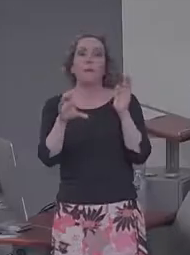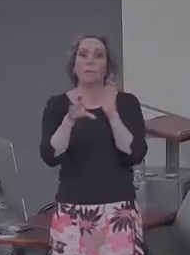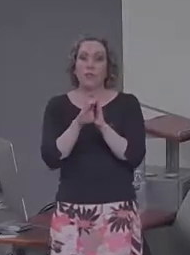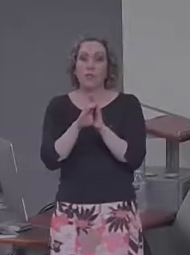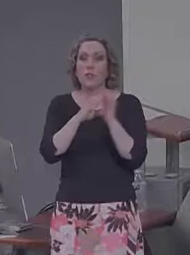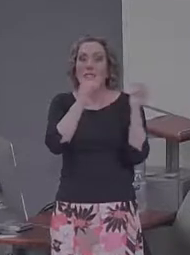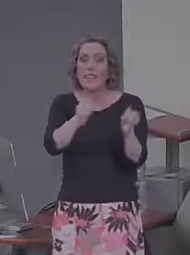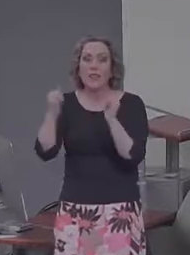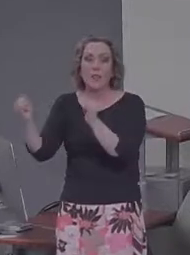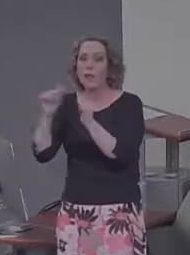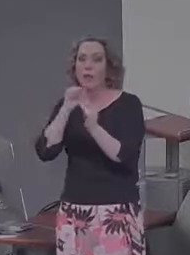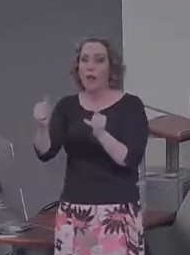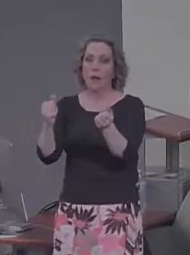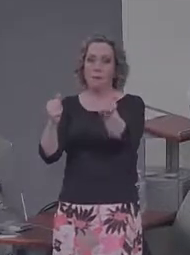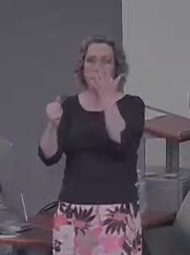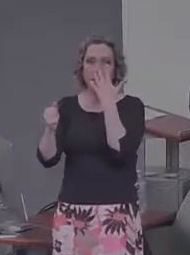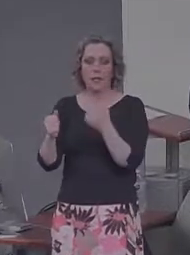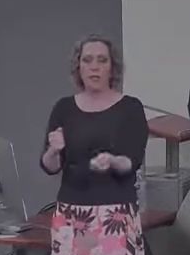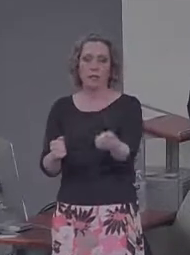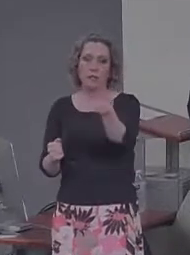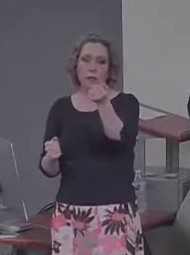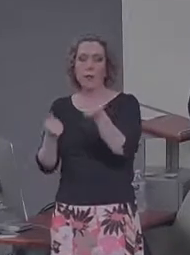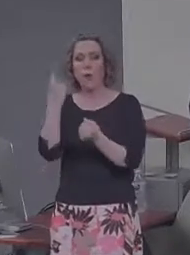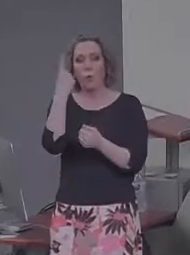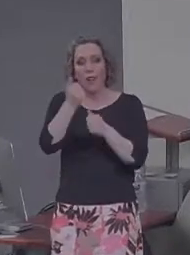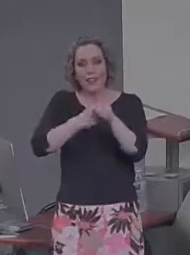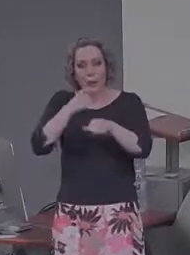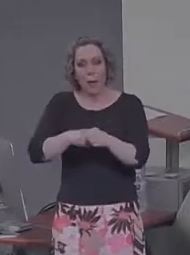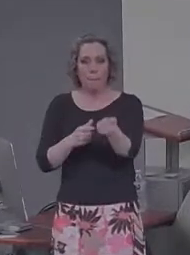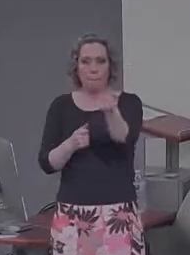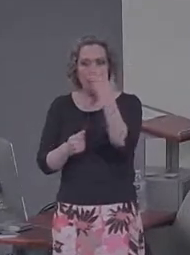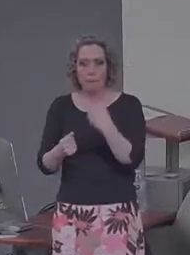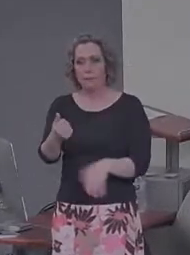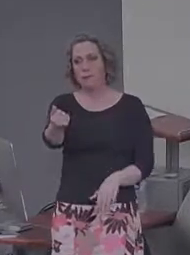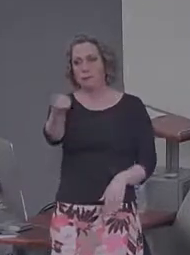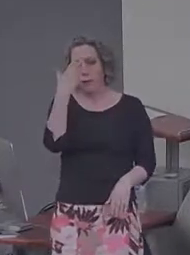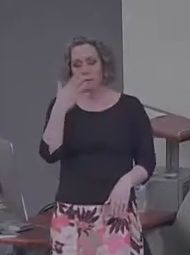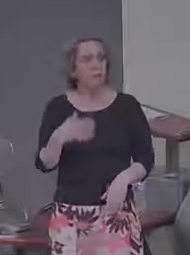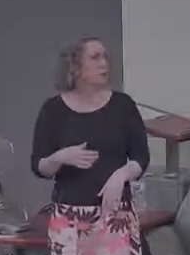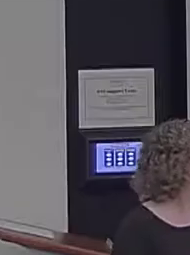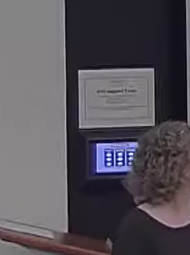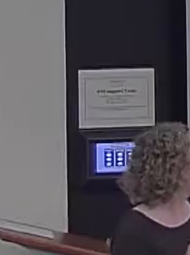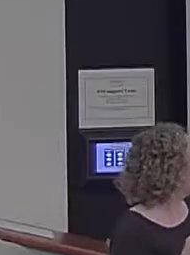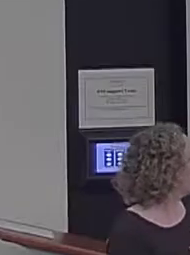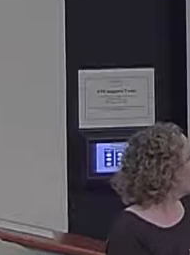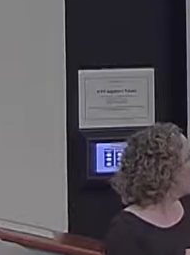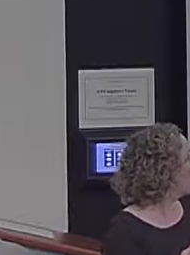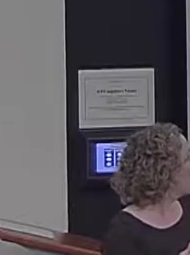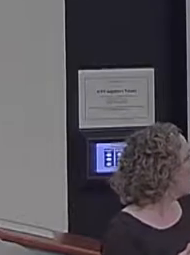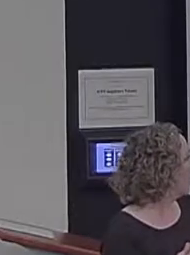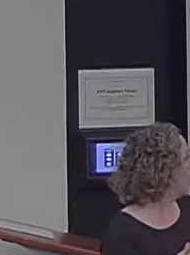not all as a group, but just one picture at a time. Oh, that's too bad. We're losing a little bit of our slide, but it's all right.